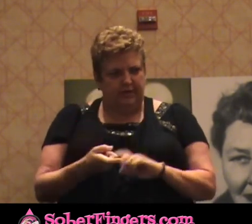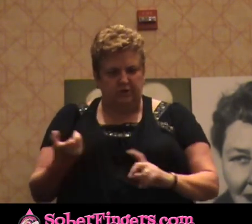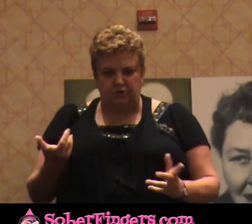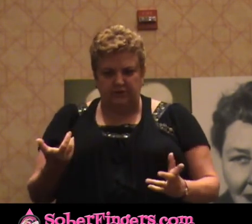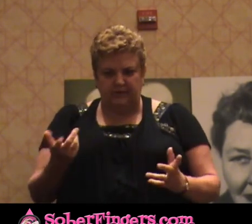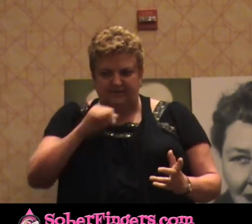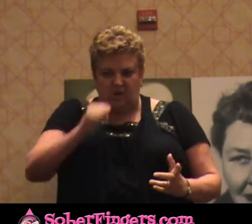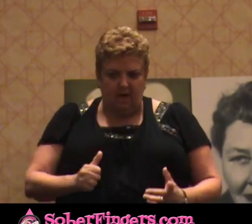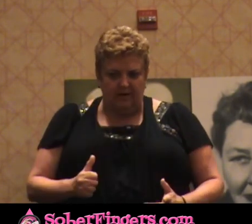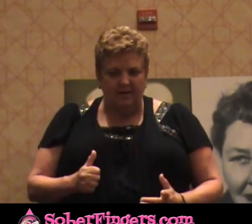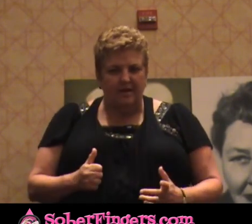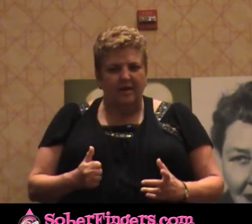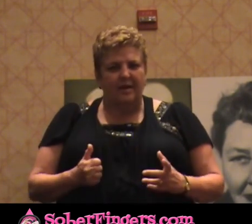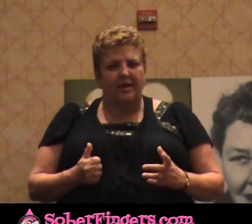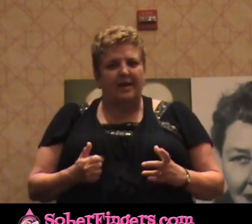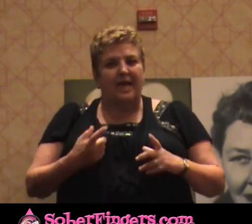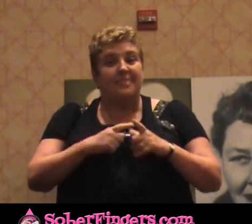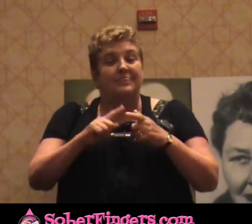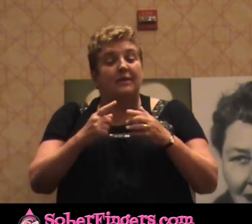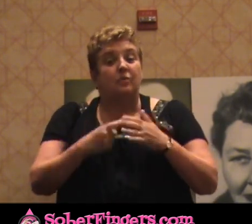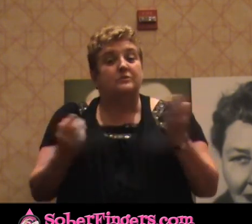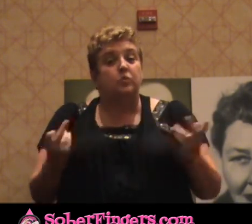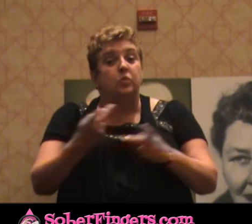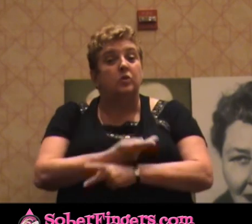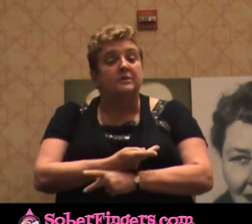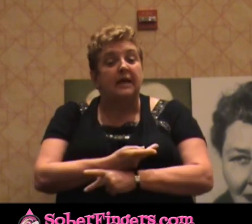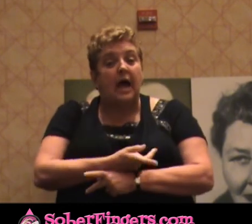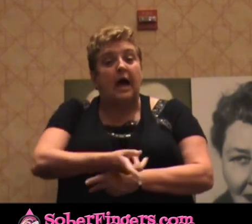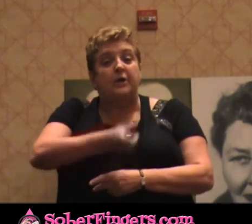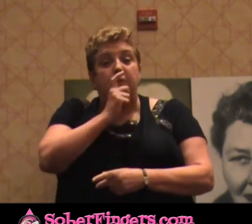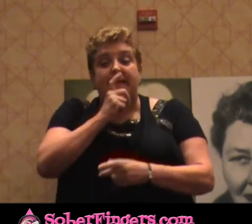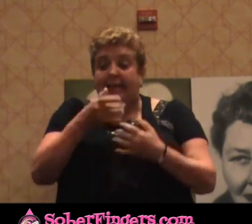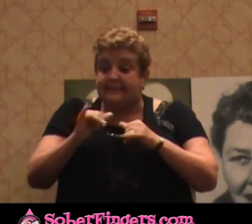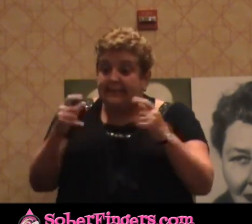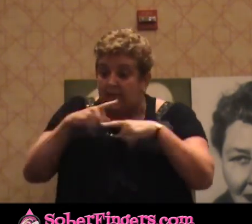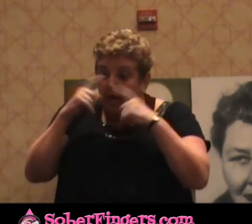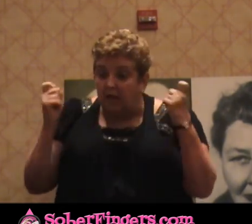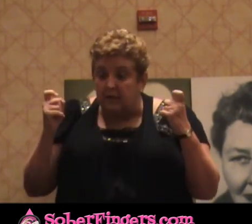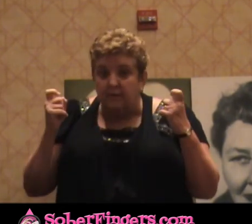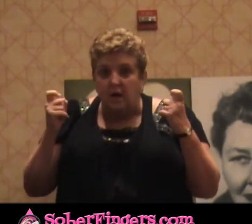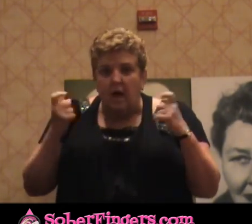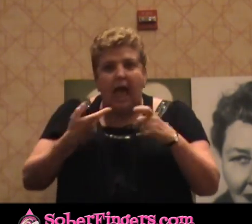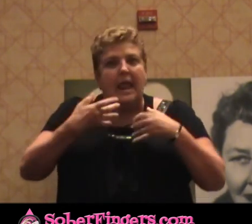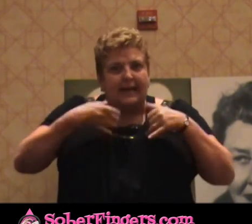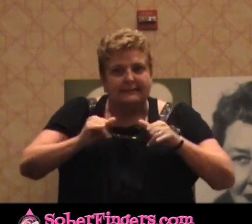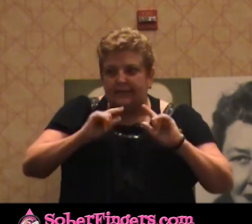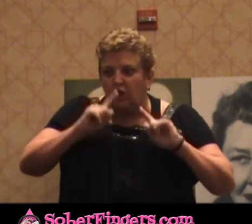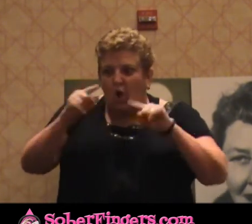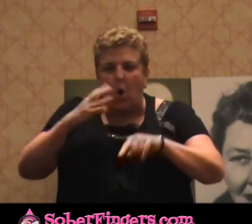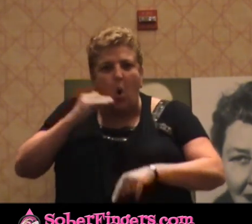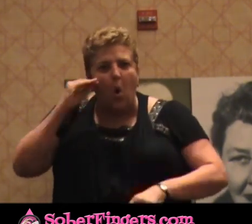not. And then when it's even scary, I take another drink. Not only is he still ugly, I still go home with him. And now I know we have a problem.